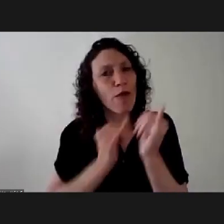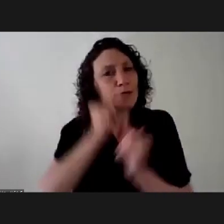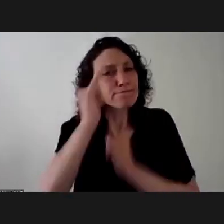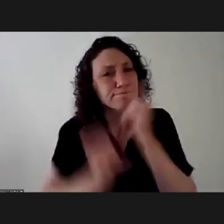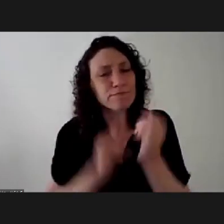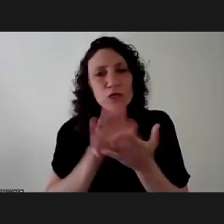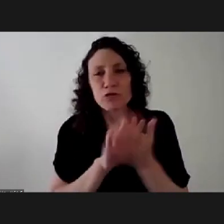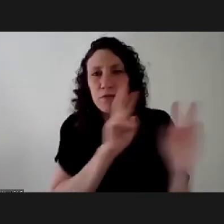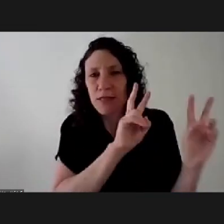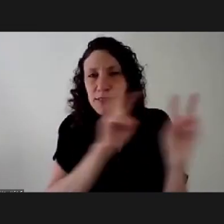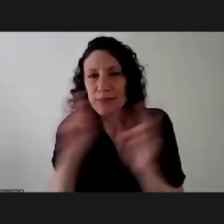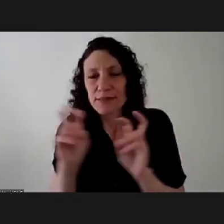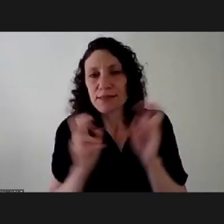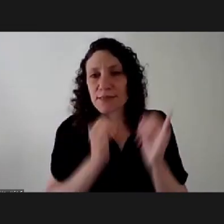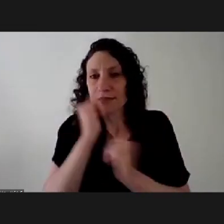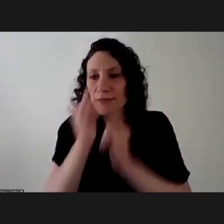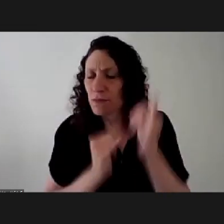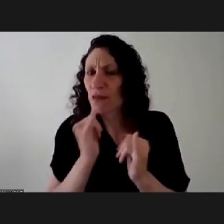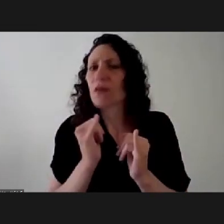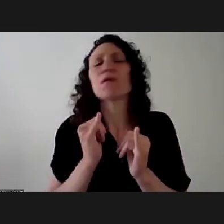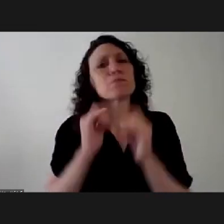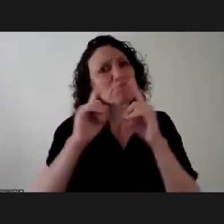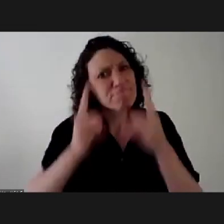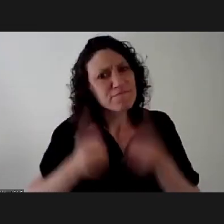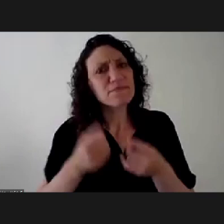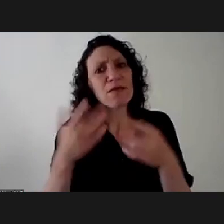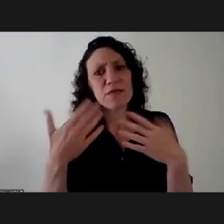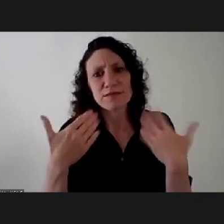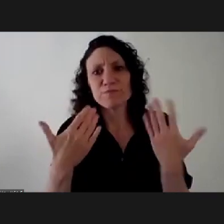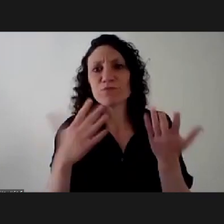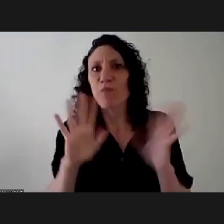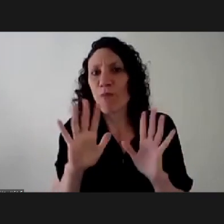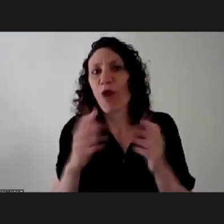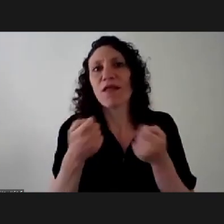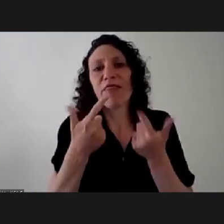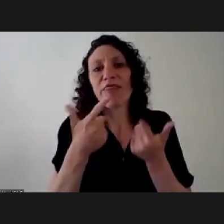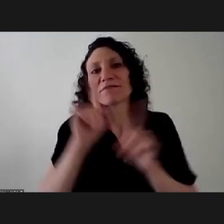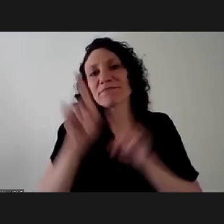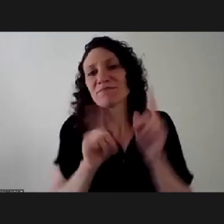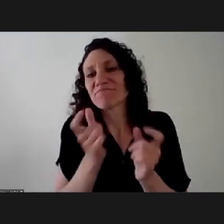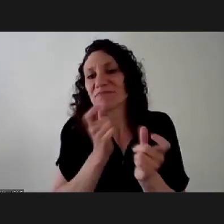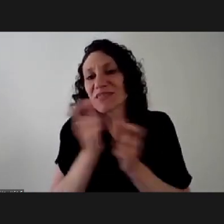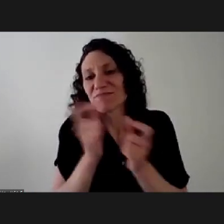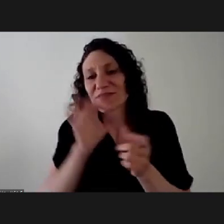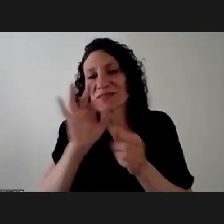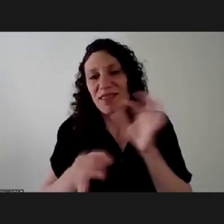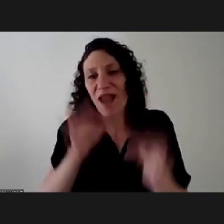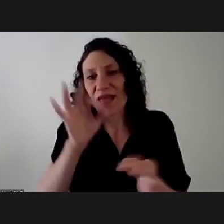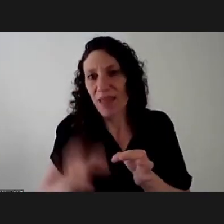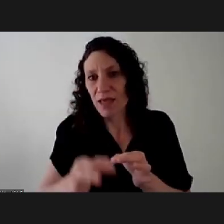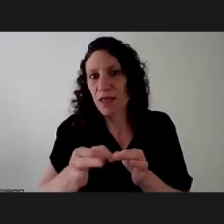these issues where we can visualize them and also in a very specific way try to institutionalize their